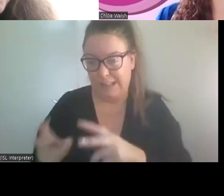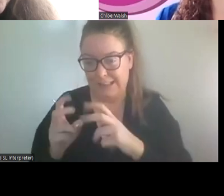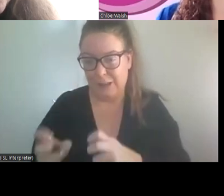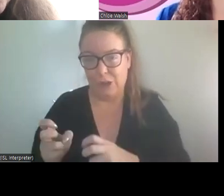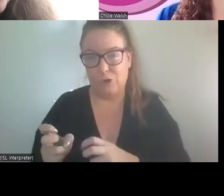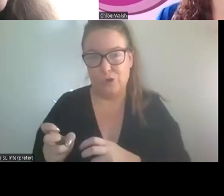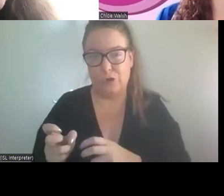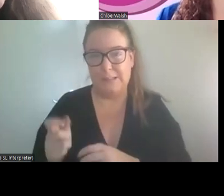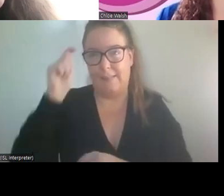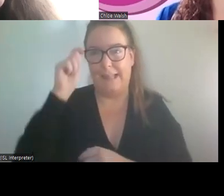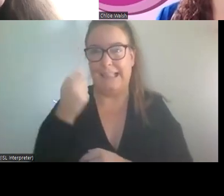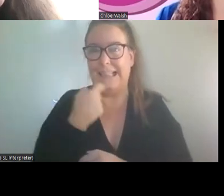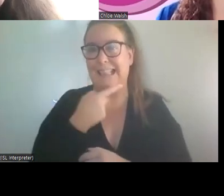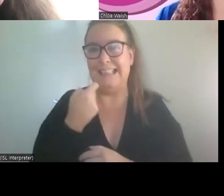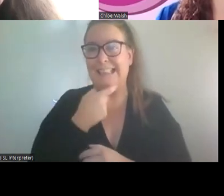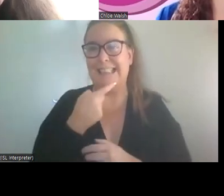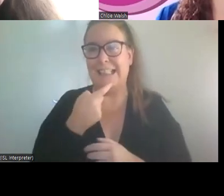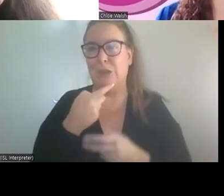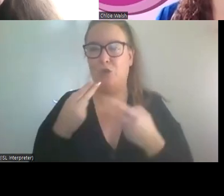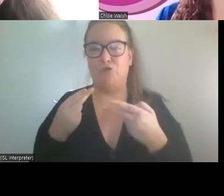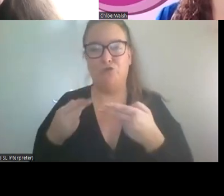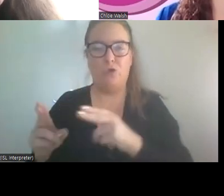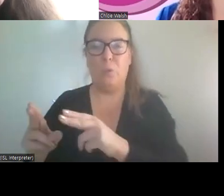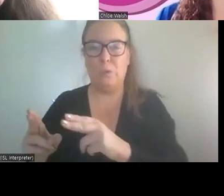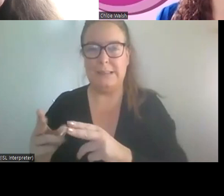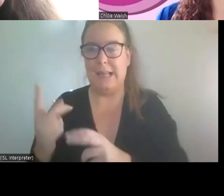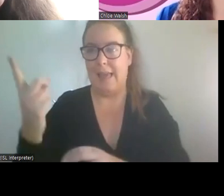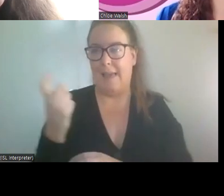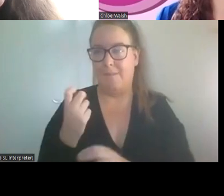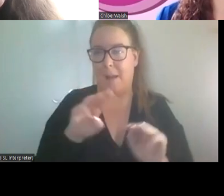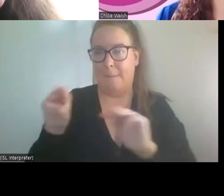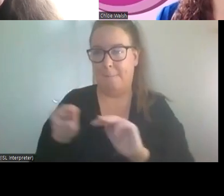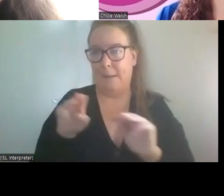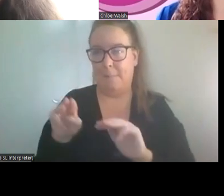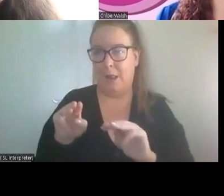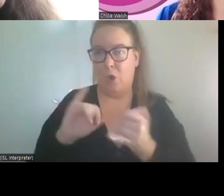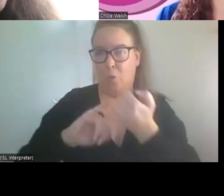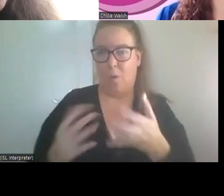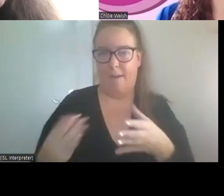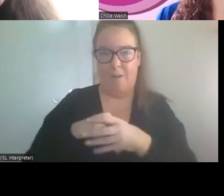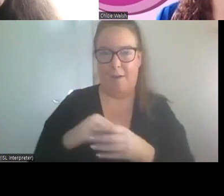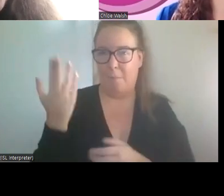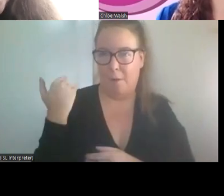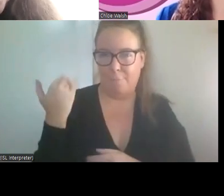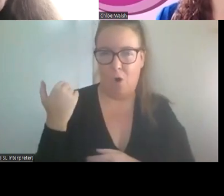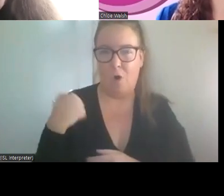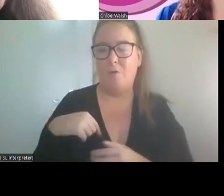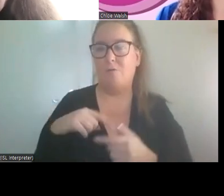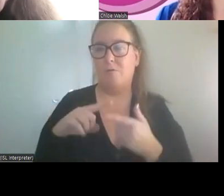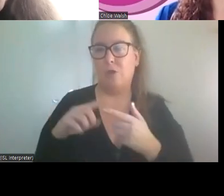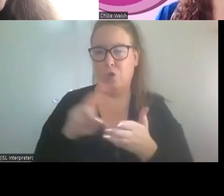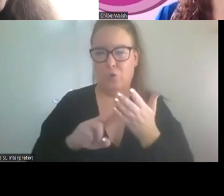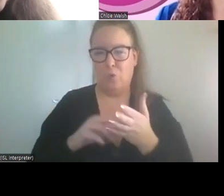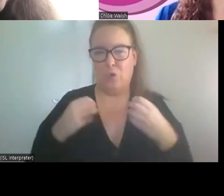and maybe, um, you know, invite people who've been involved in research before or use our own networks. You really